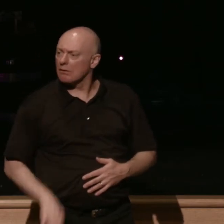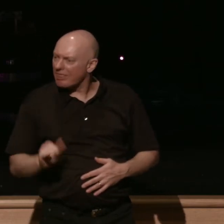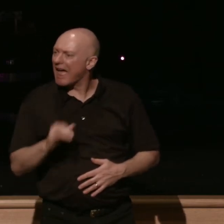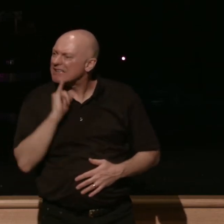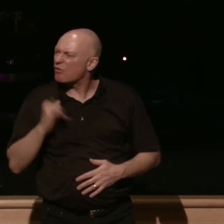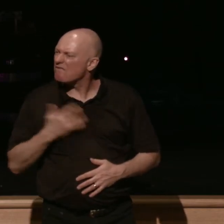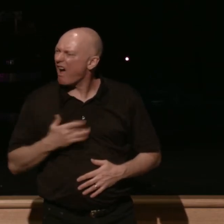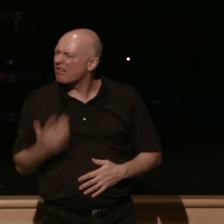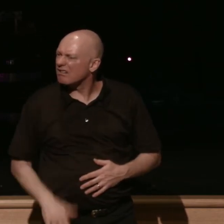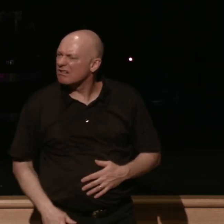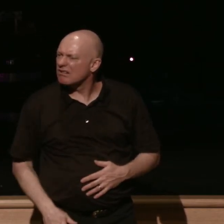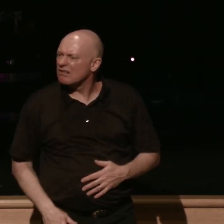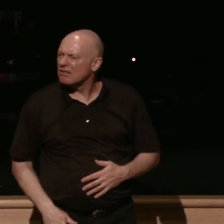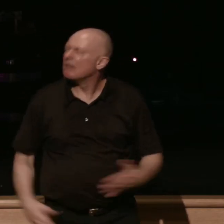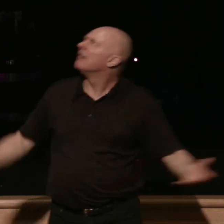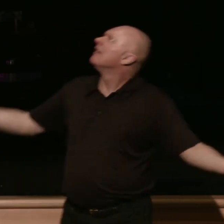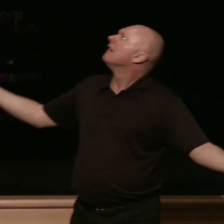He must because why are they getting ahead?